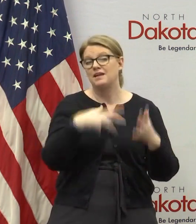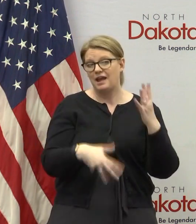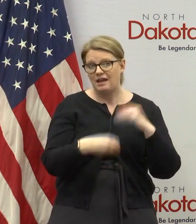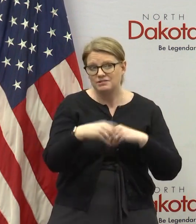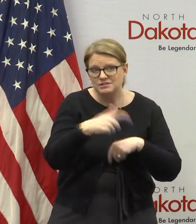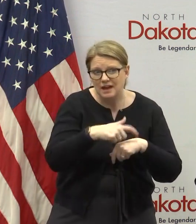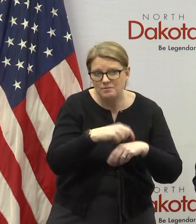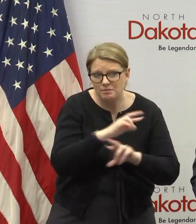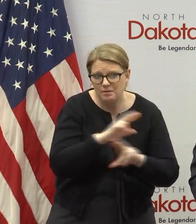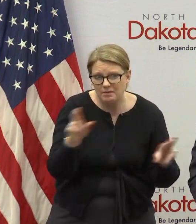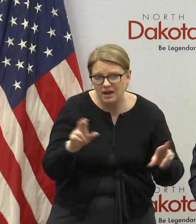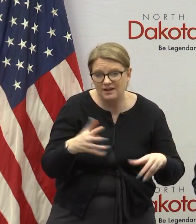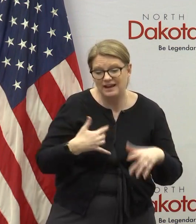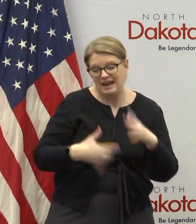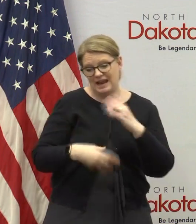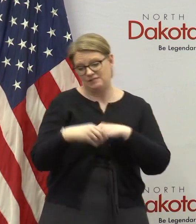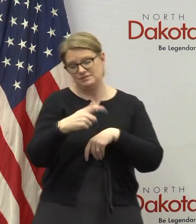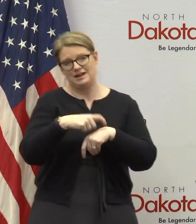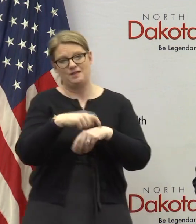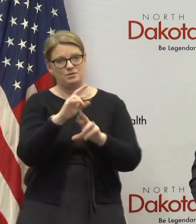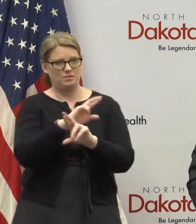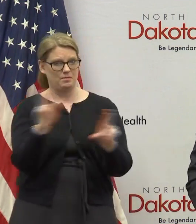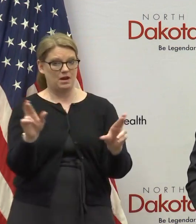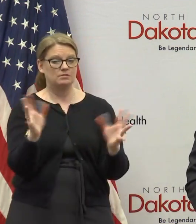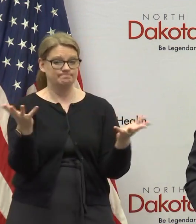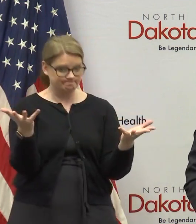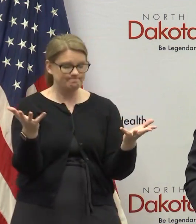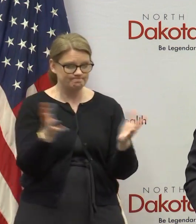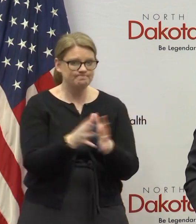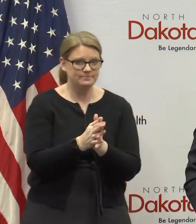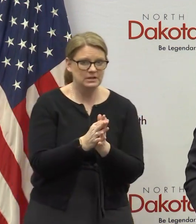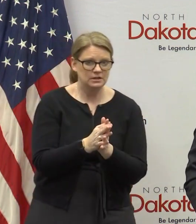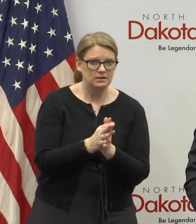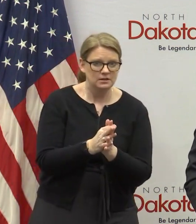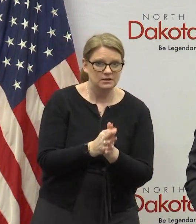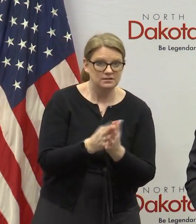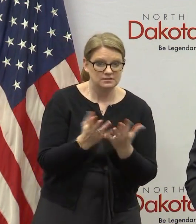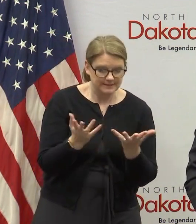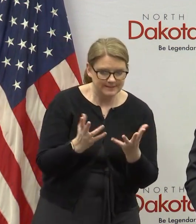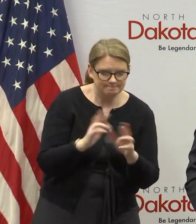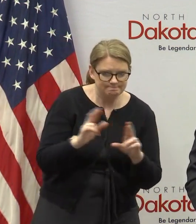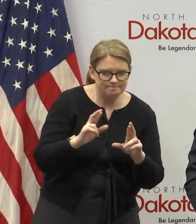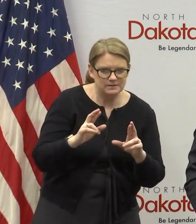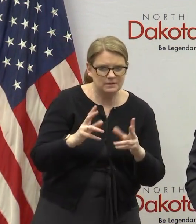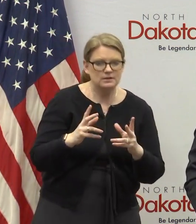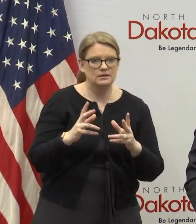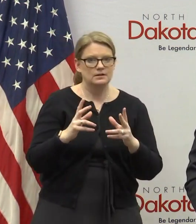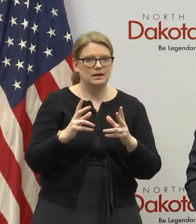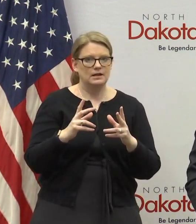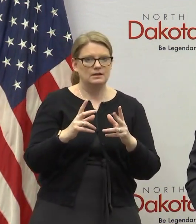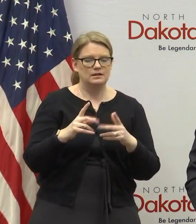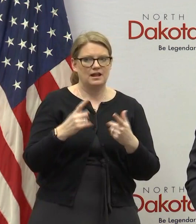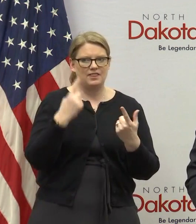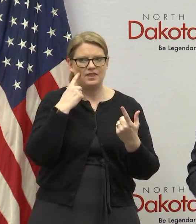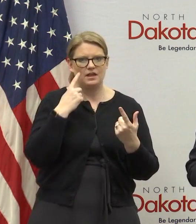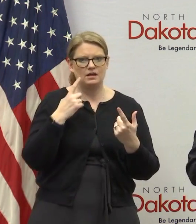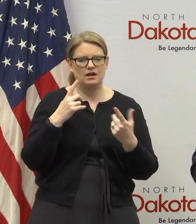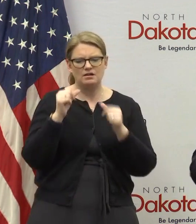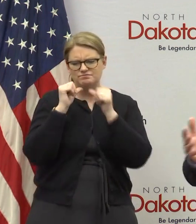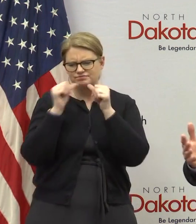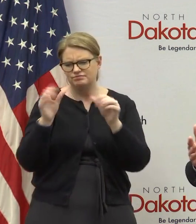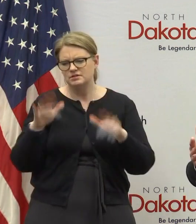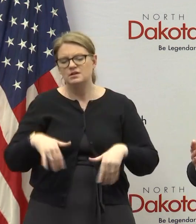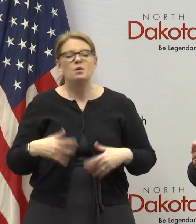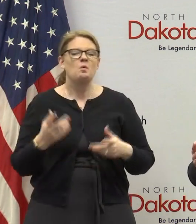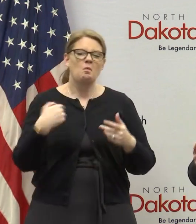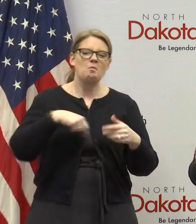but with that extra time to prepare that doesn't mean extra time uh to try to just continue to reinforce the denial that pandemics